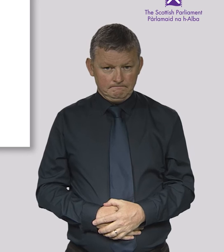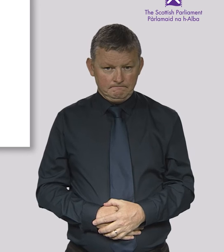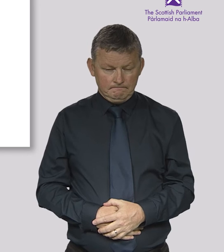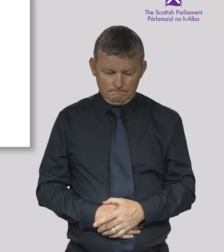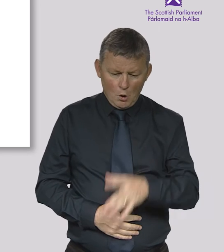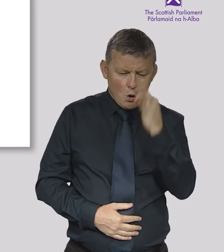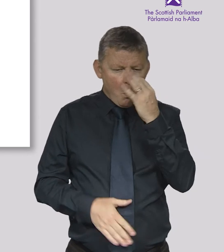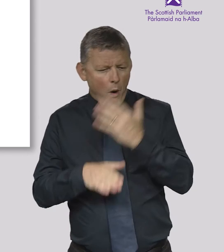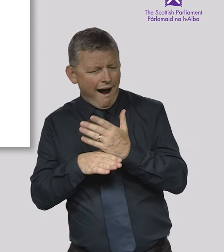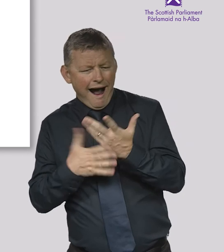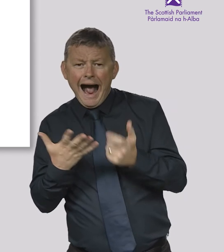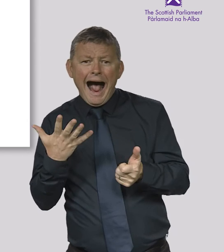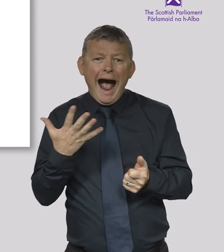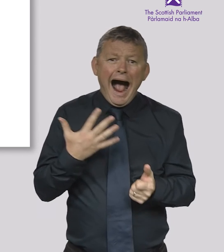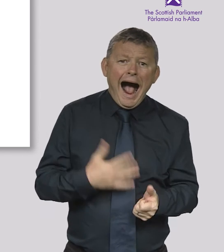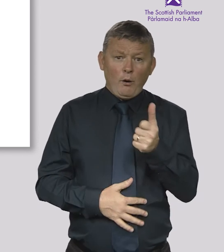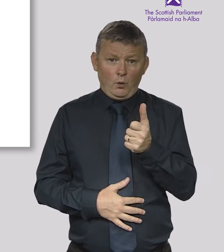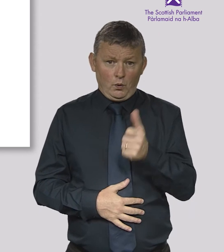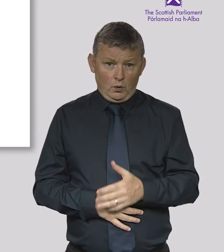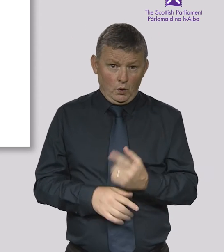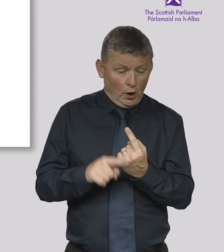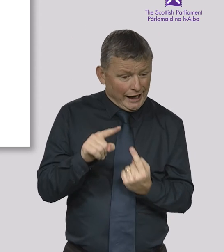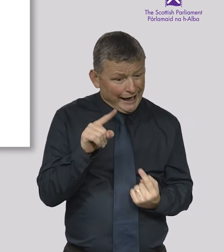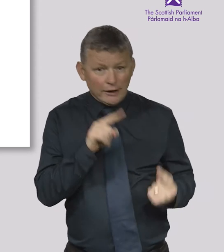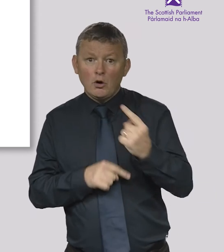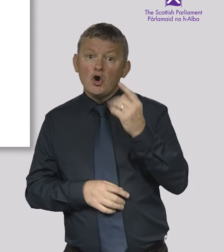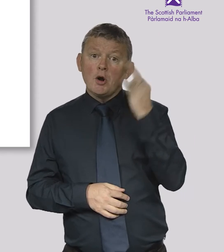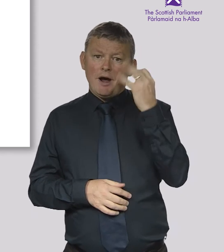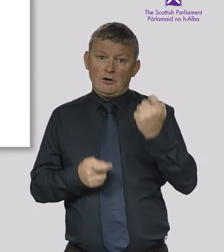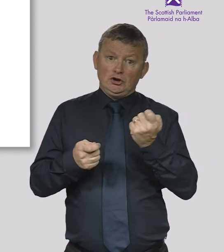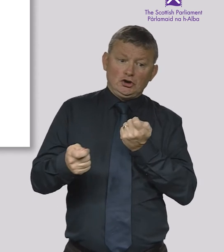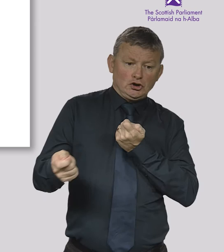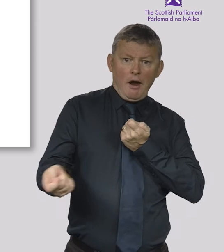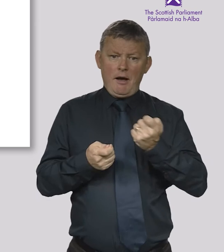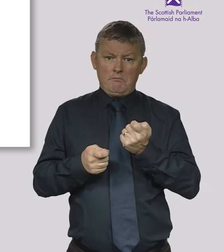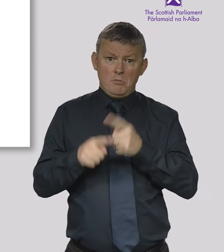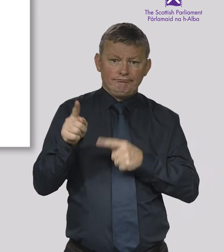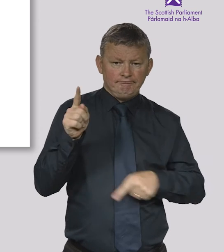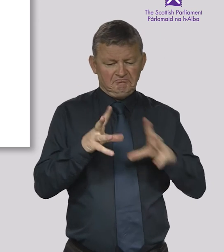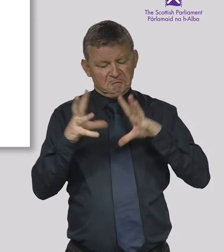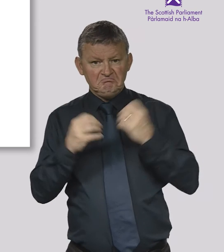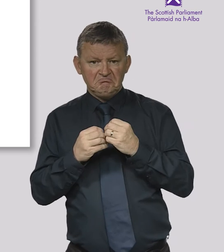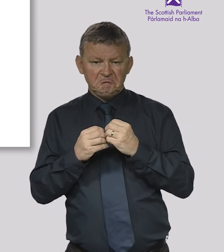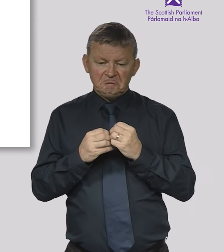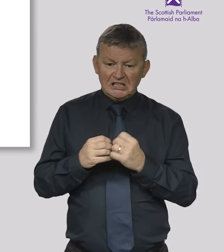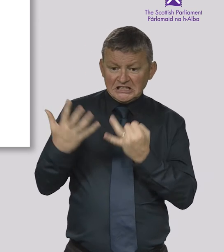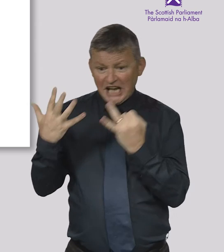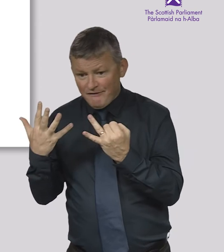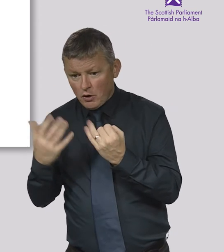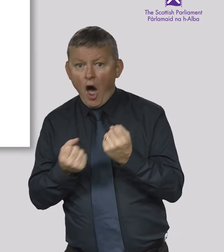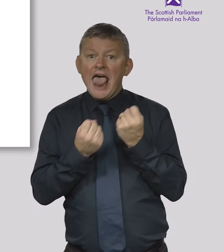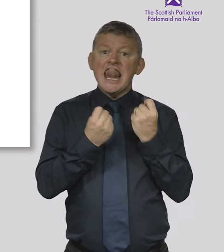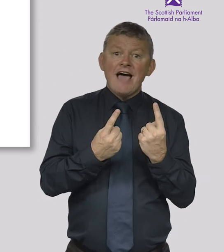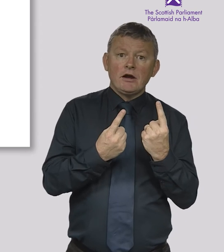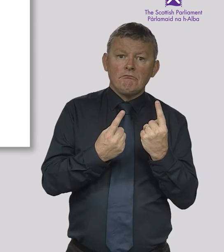How do committees work? Each committee is chaired by a convener and most of the current committees have